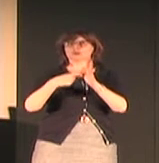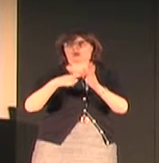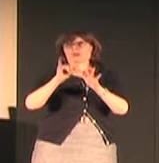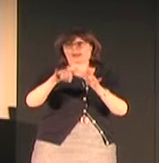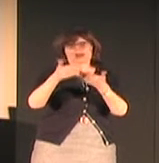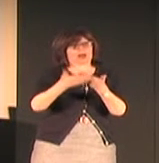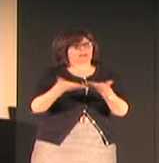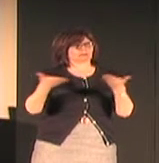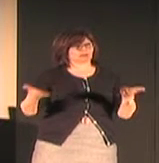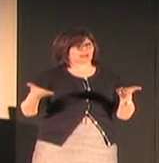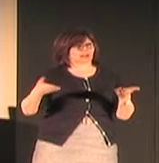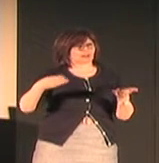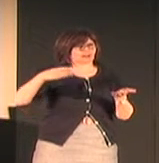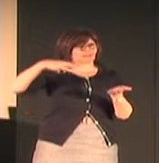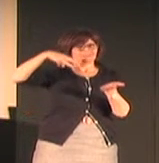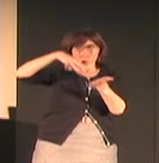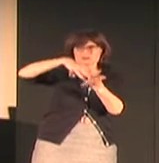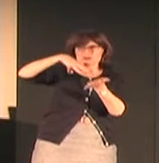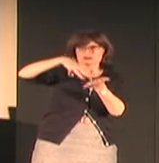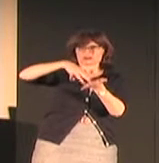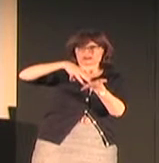his hands show the object